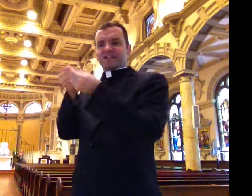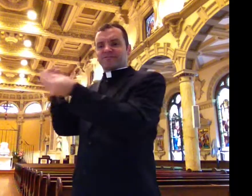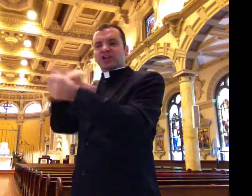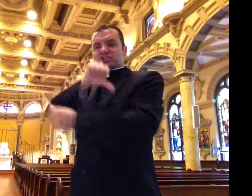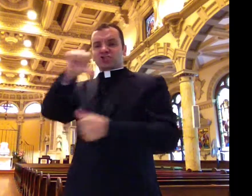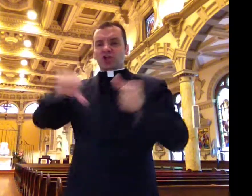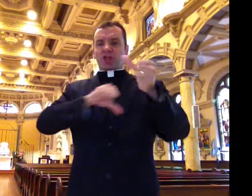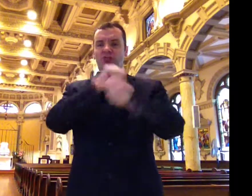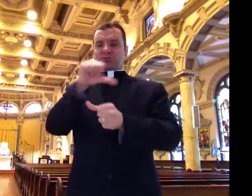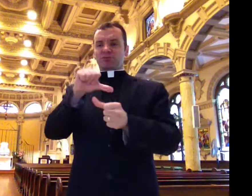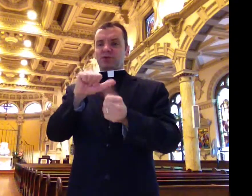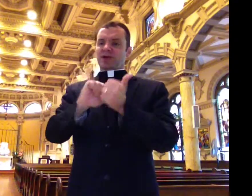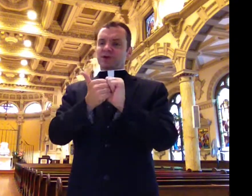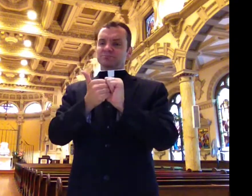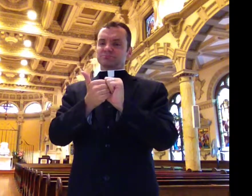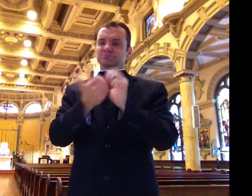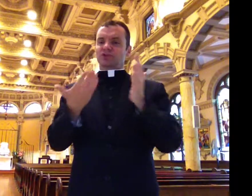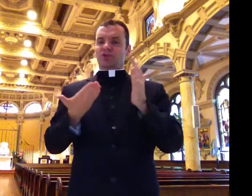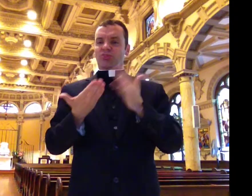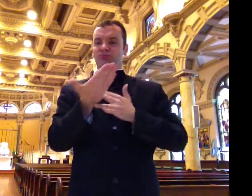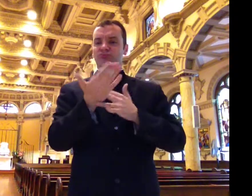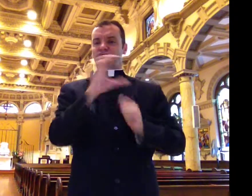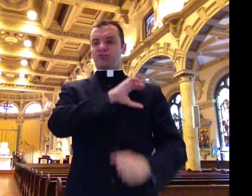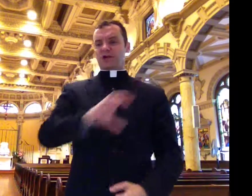And so that we can feed each other through Christ.